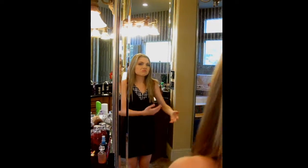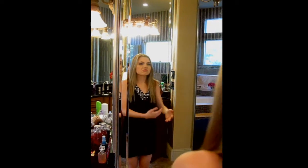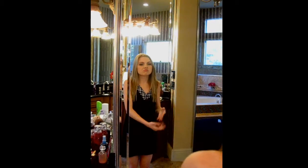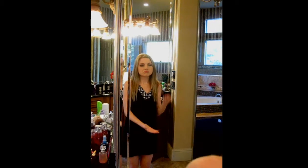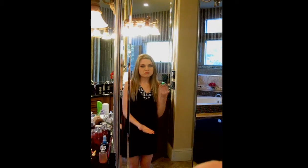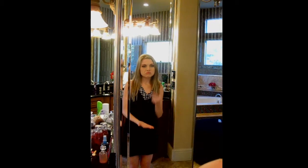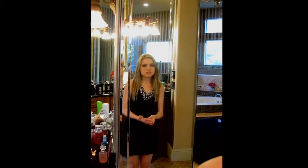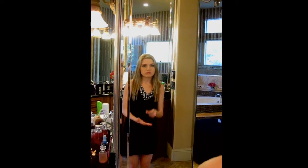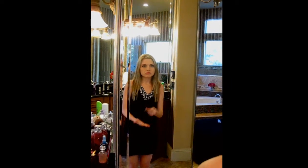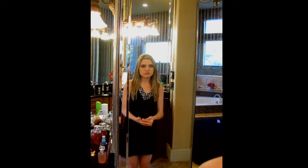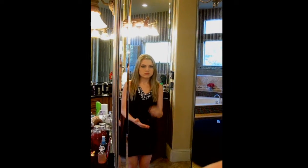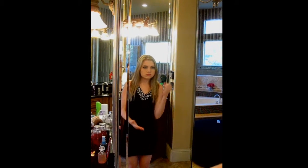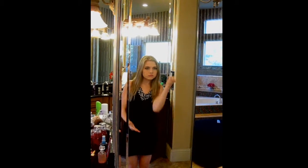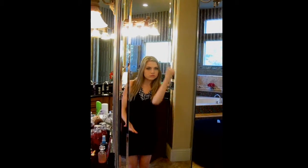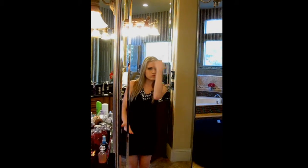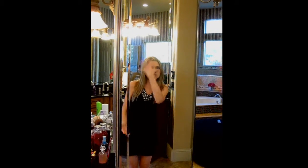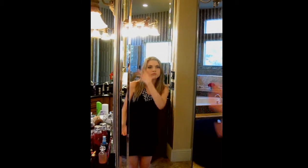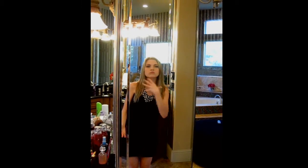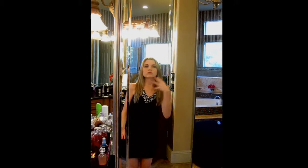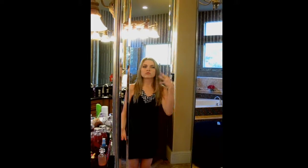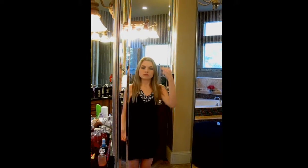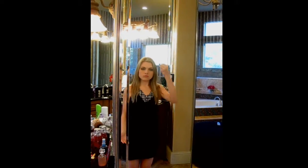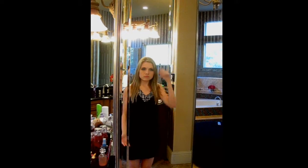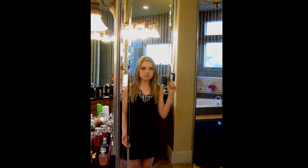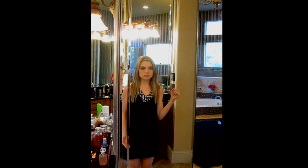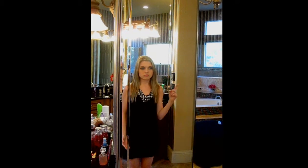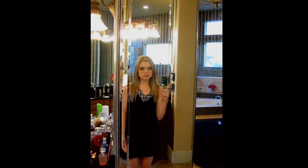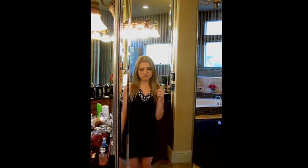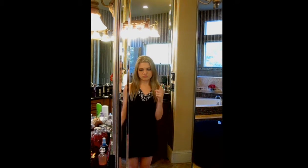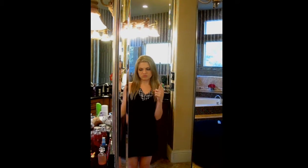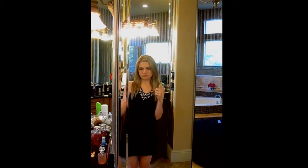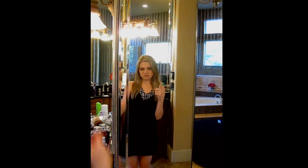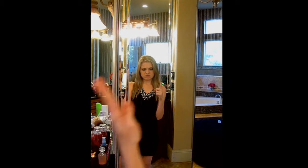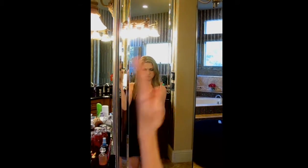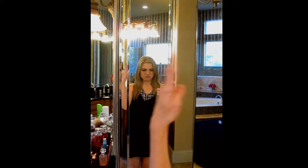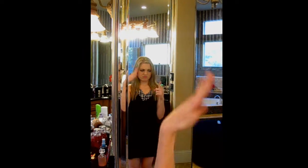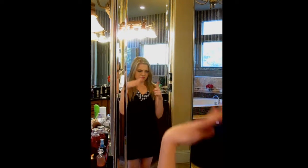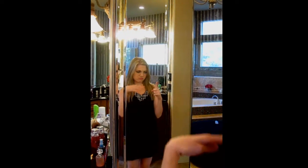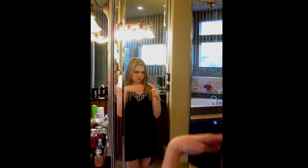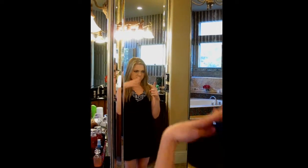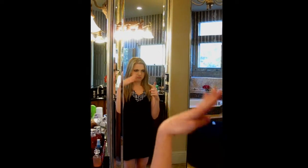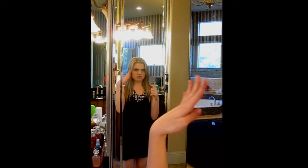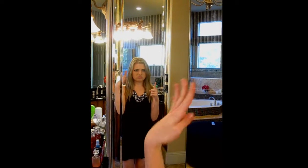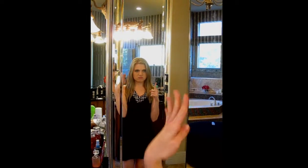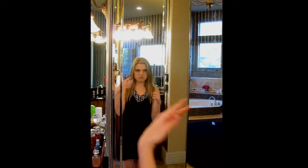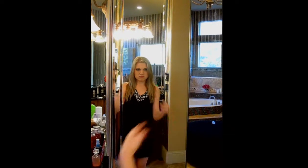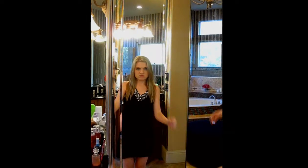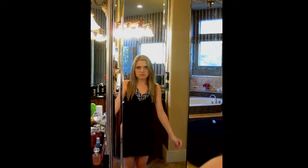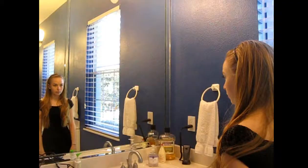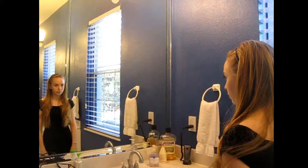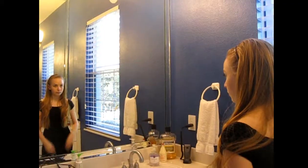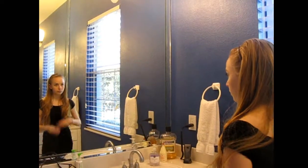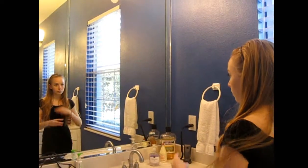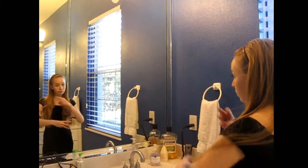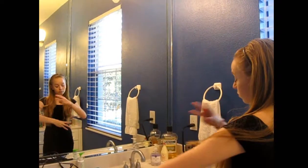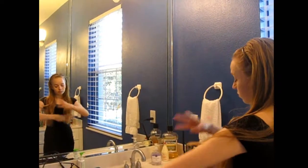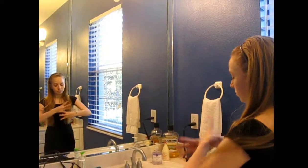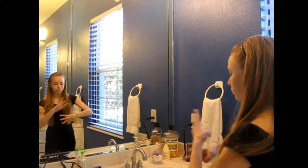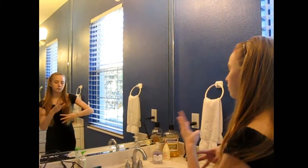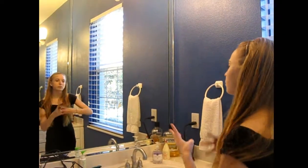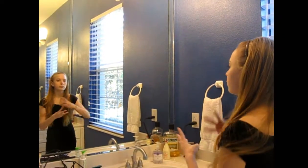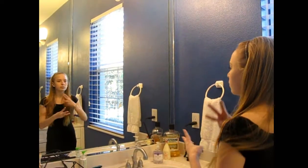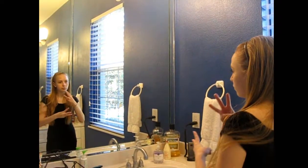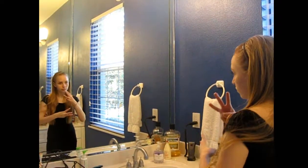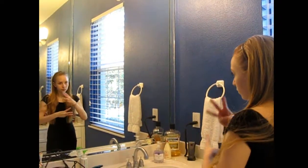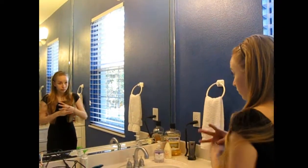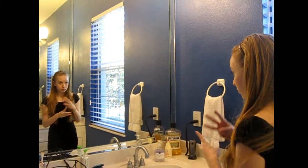brush your hair, fix your teeth, what you wear is all that matters. Just